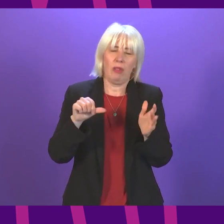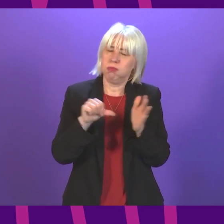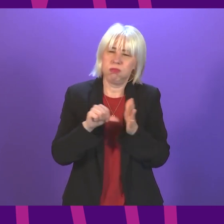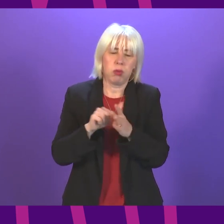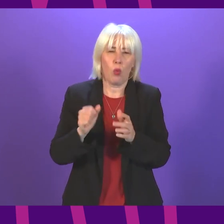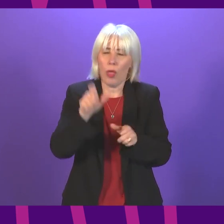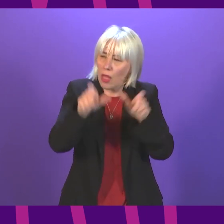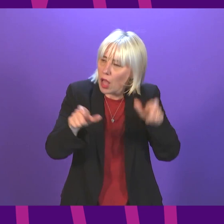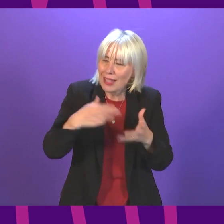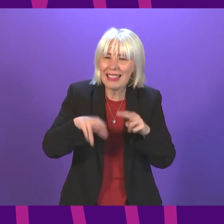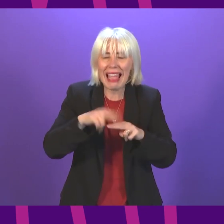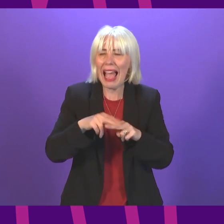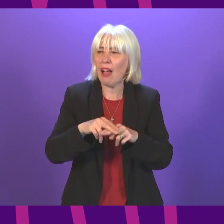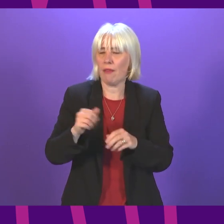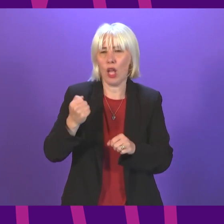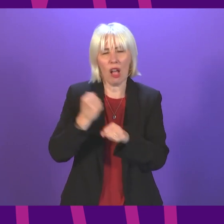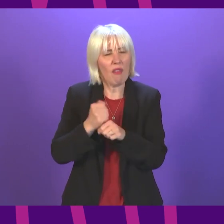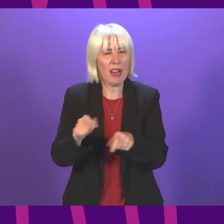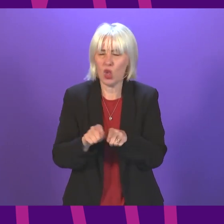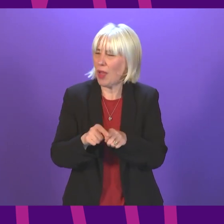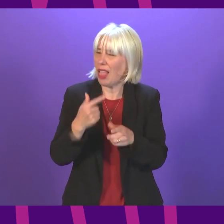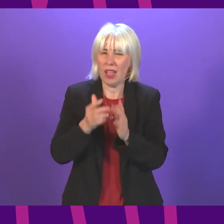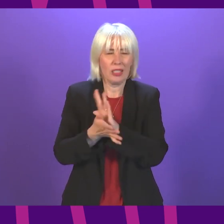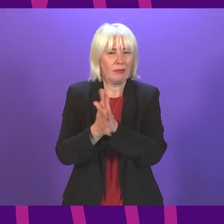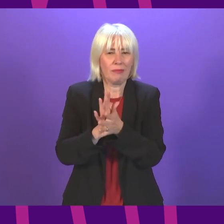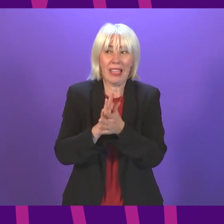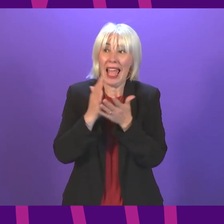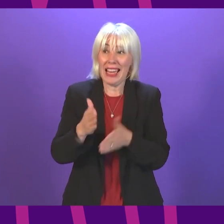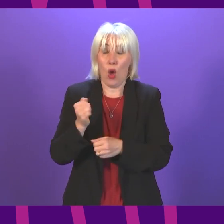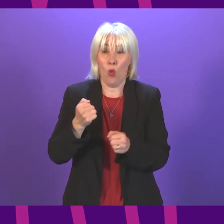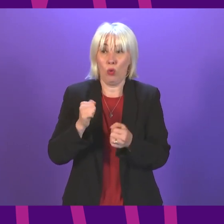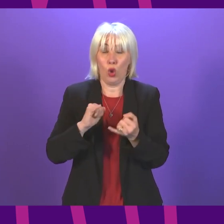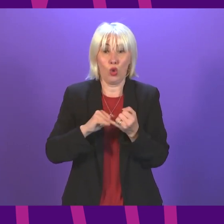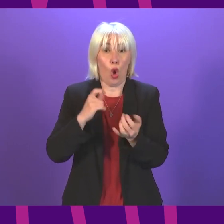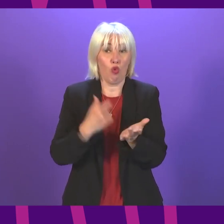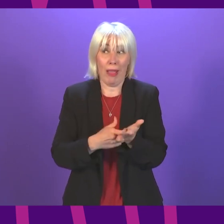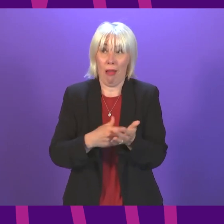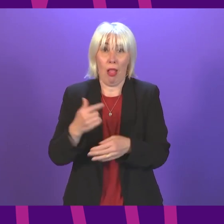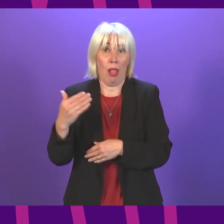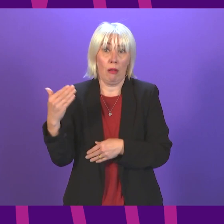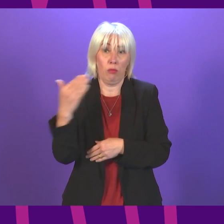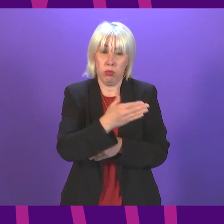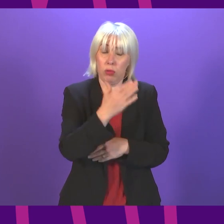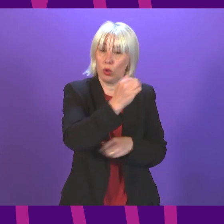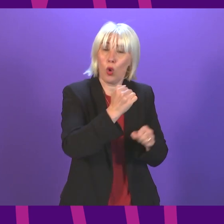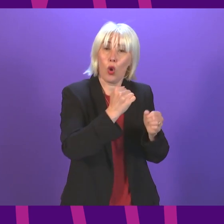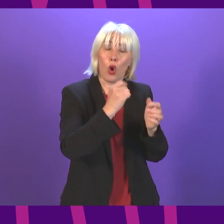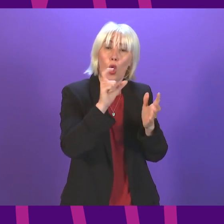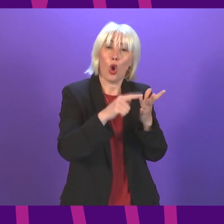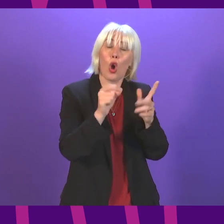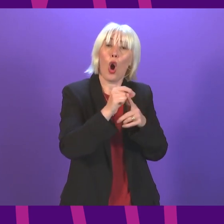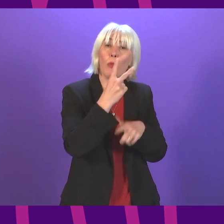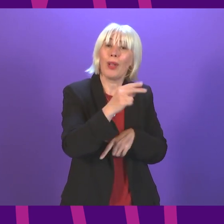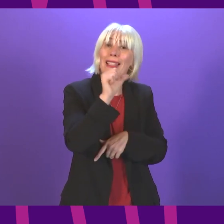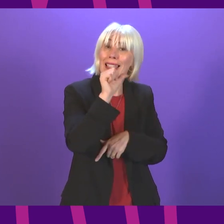indictment of this Government too. They are leading Scotland into COP26 with growing unrest on the railways and the prospect of strikes